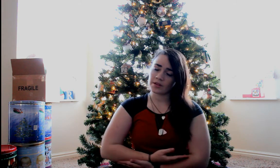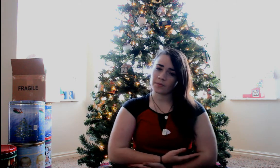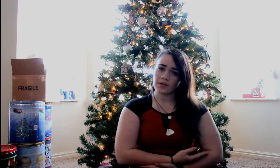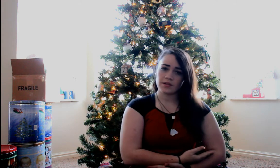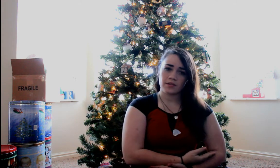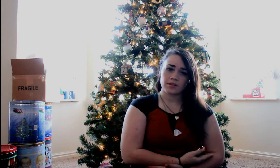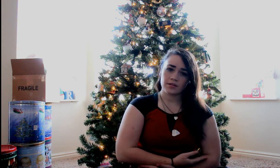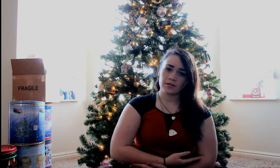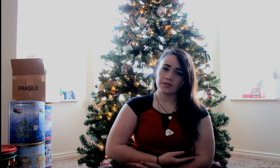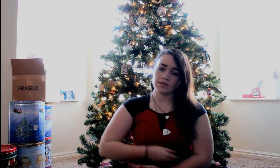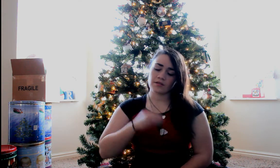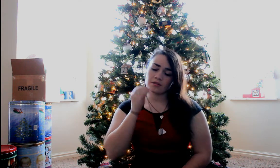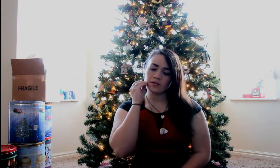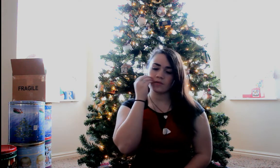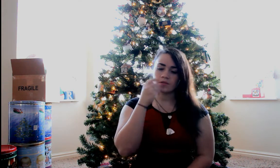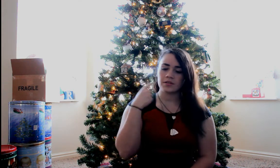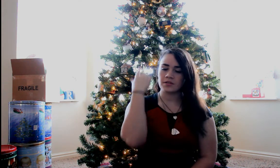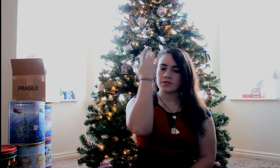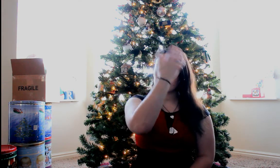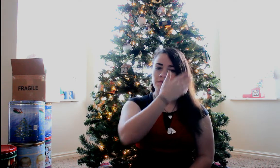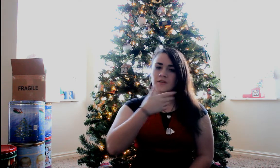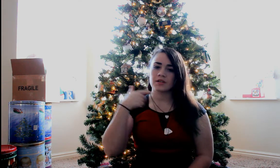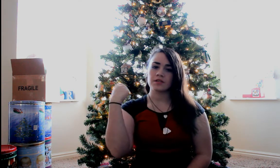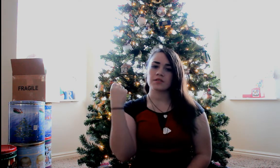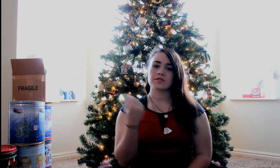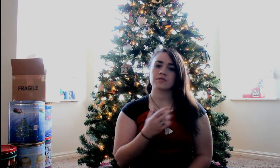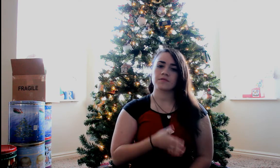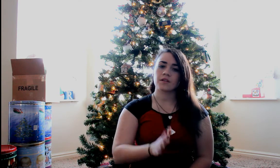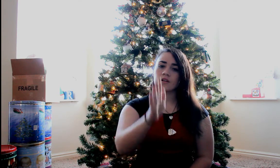You've kissed the face of God